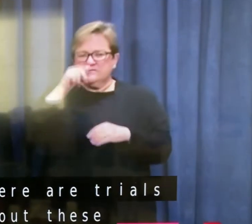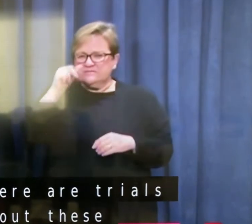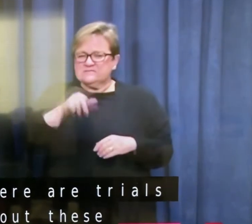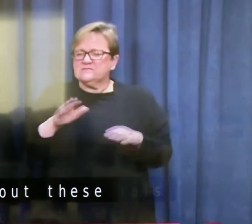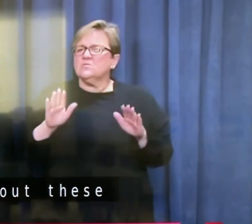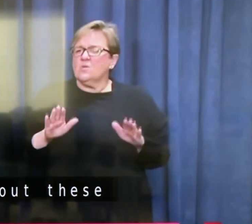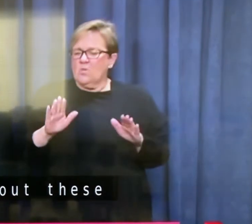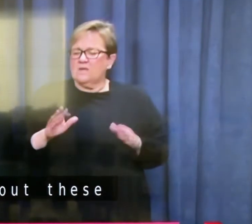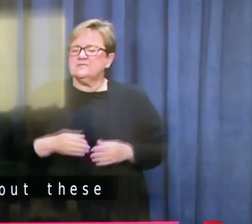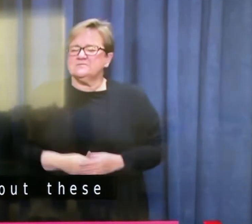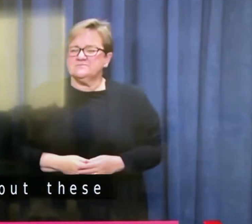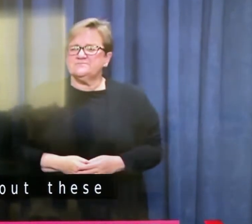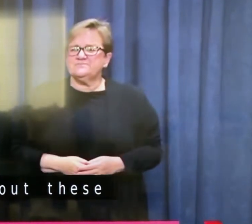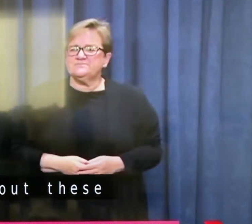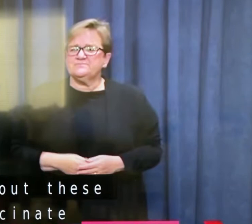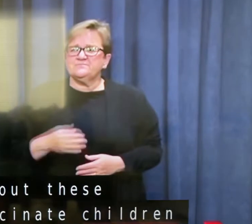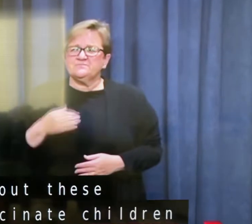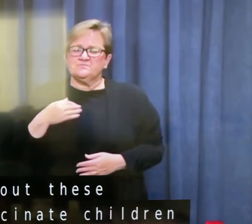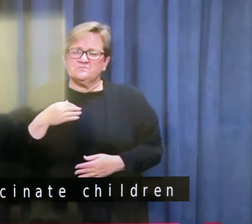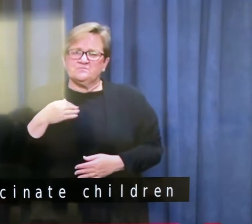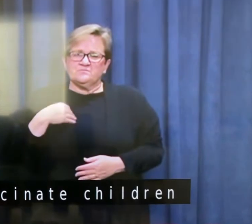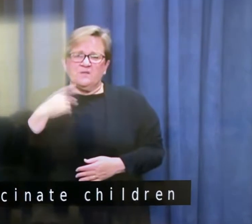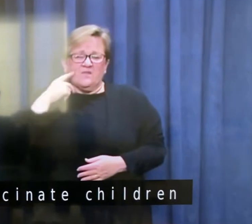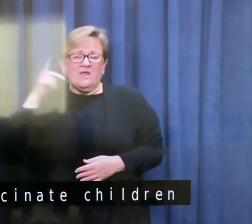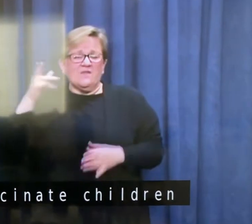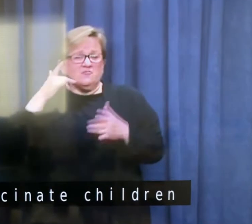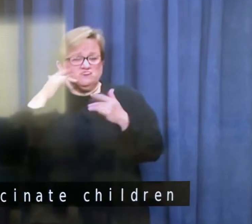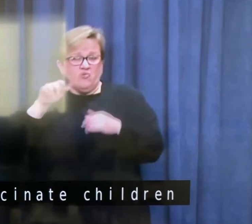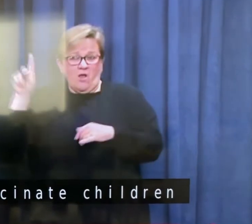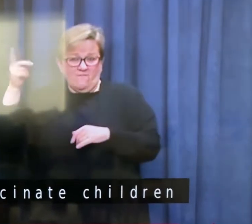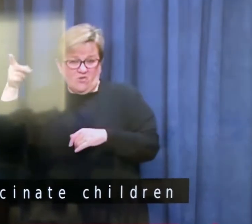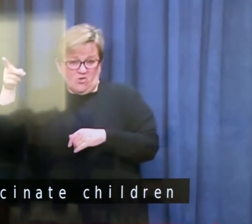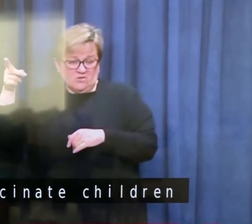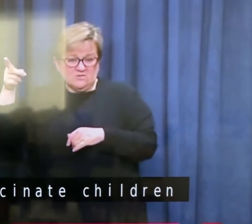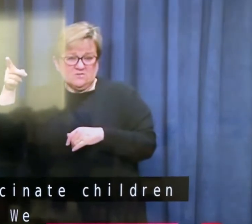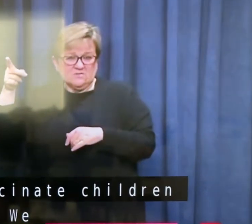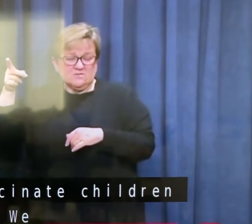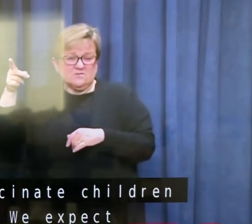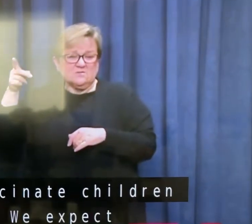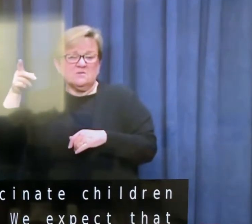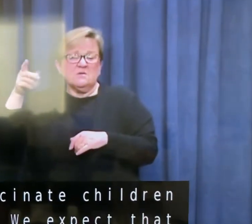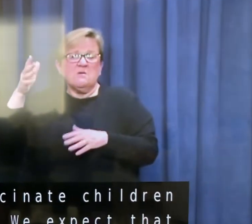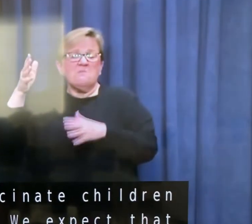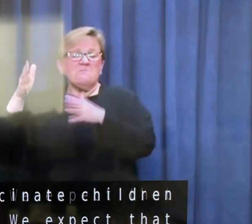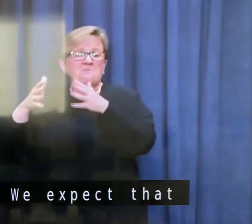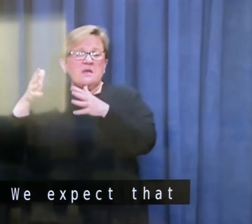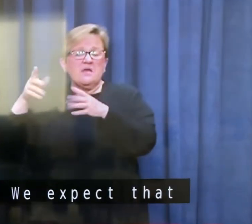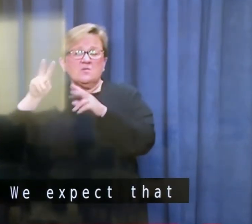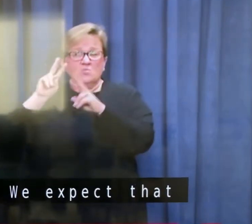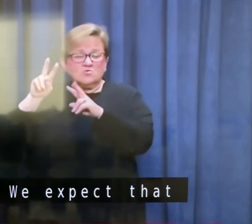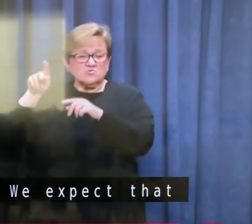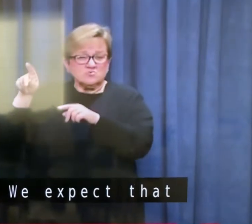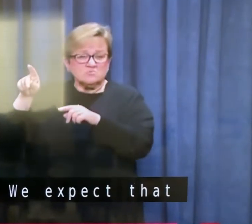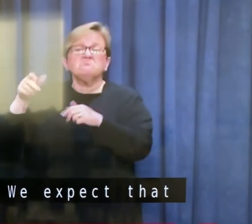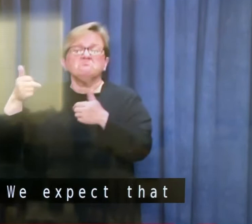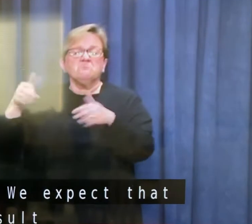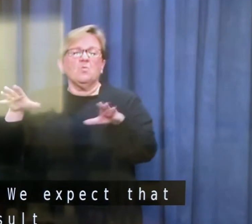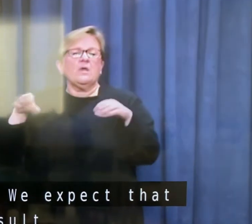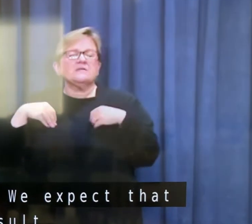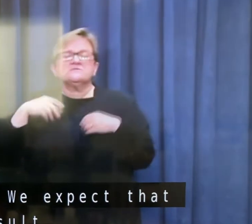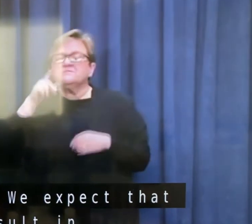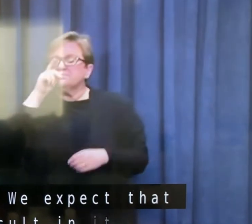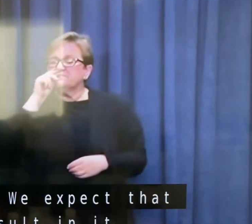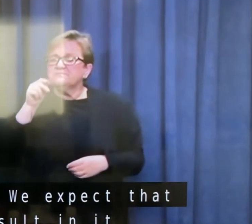of 16. So we expect that those trials will result in it being acceptable